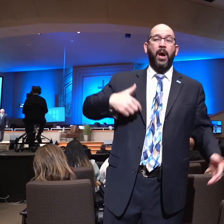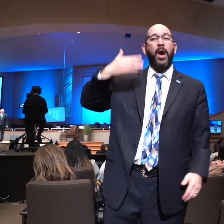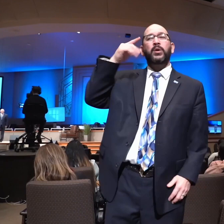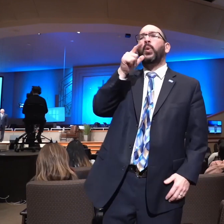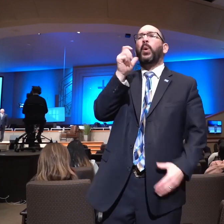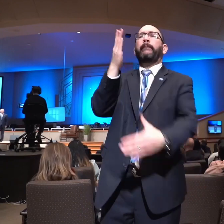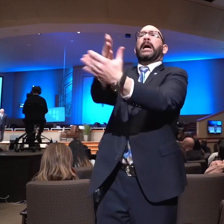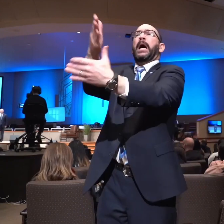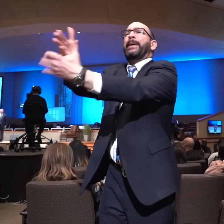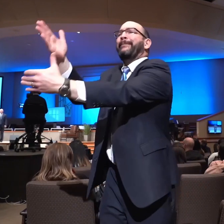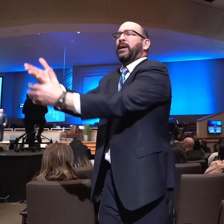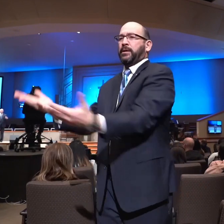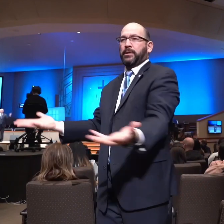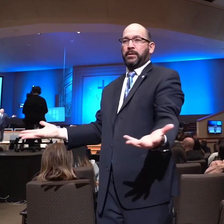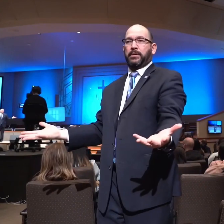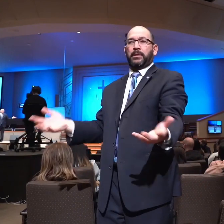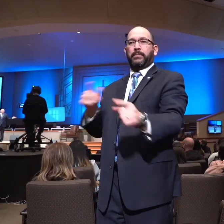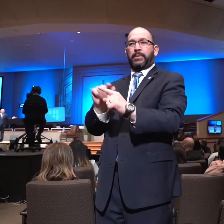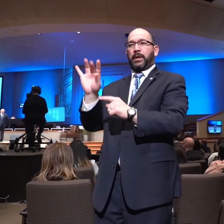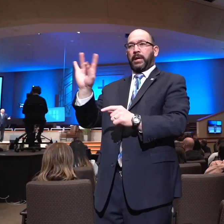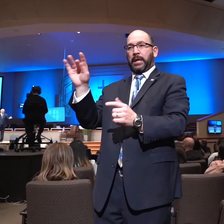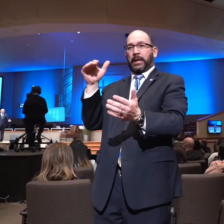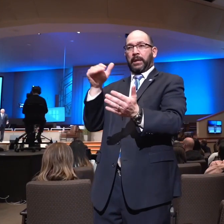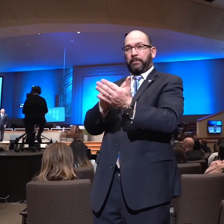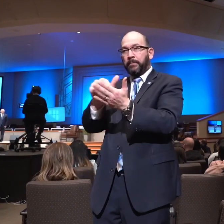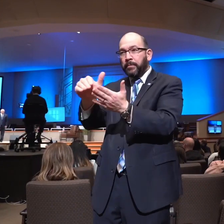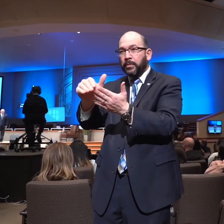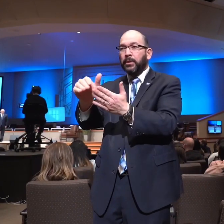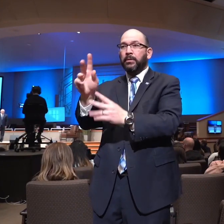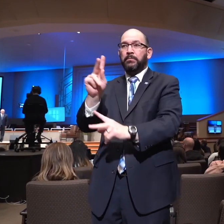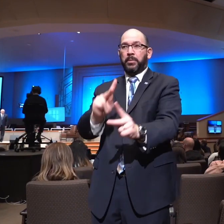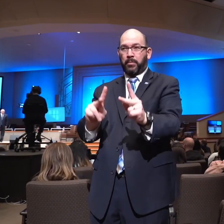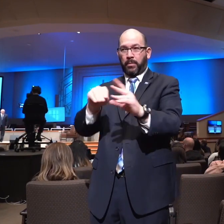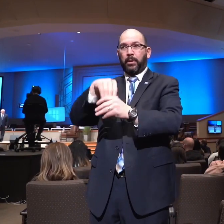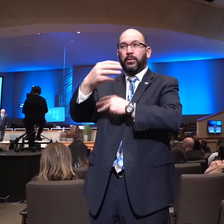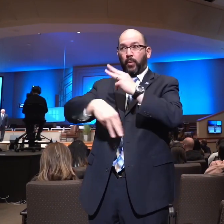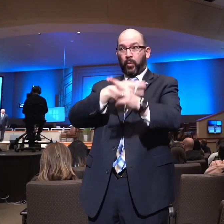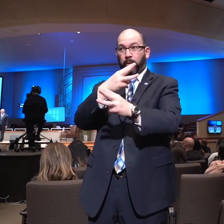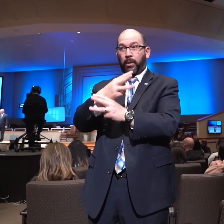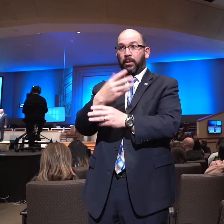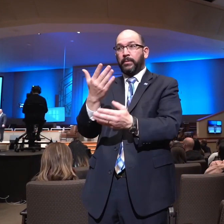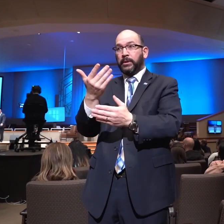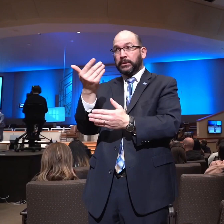this world, but there's eight billion people. One of them probably is bugging you. Do you pray for them?